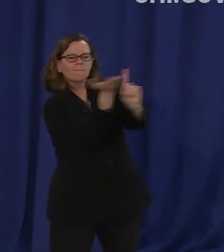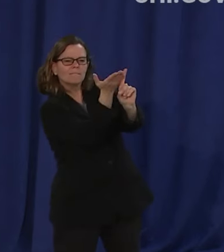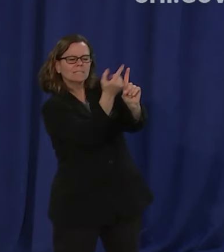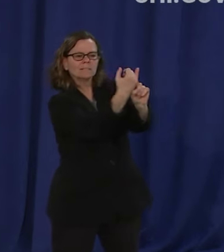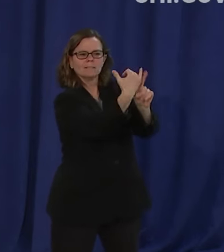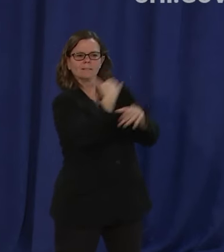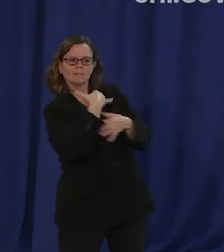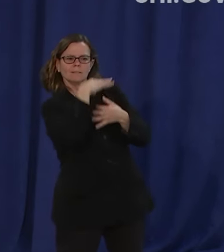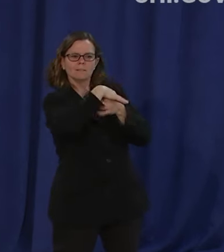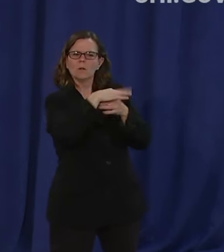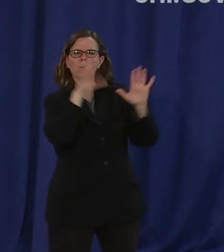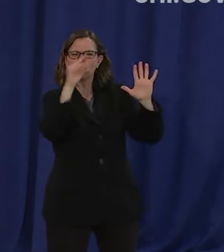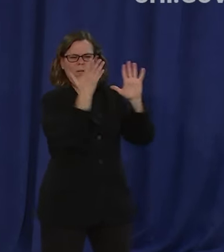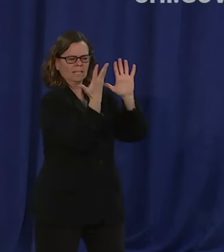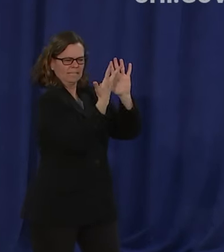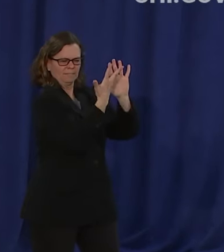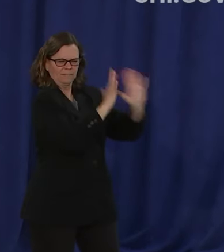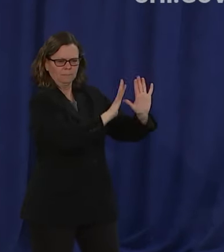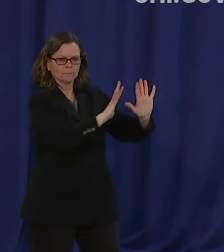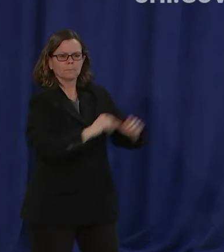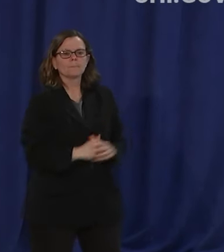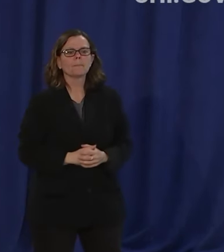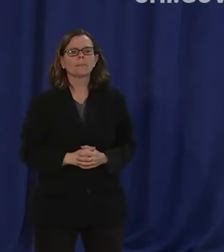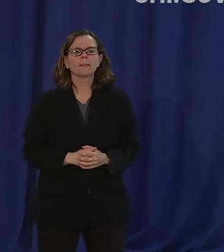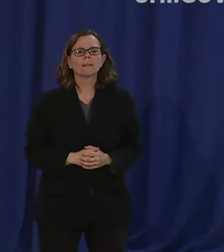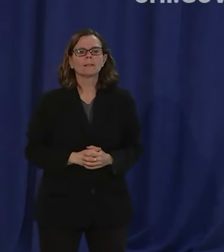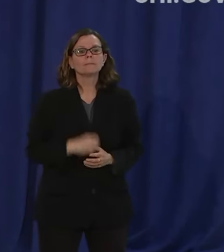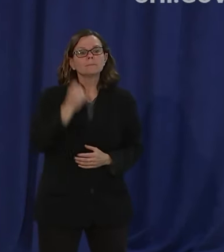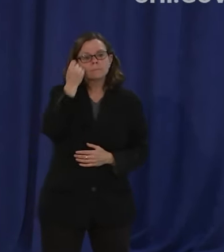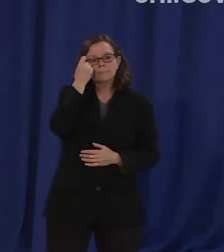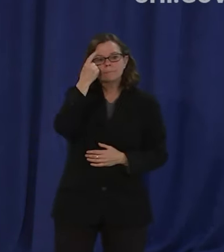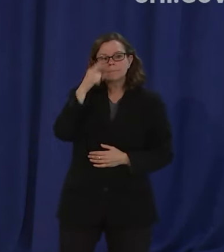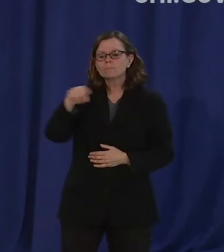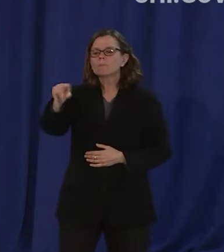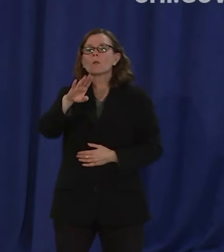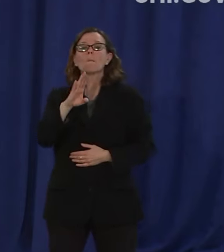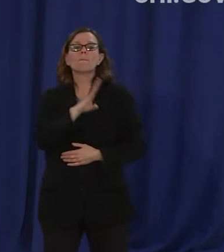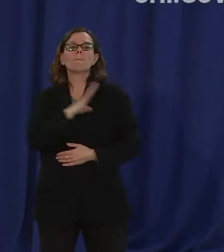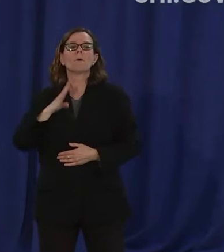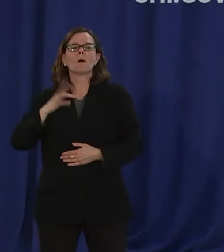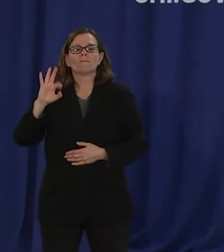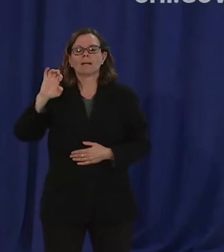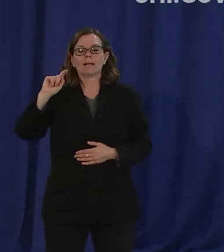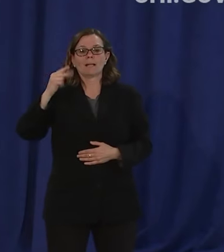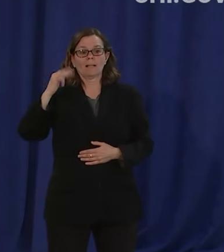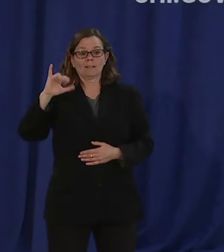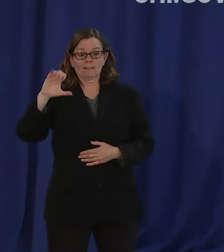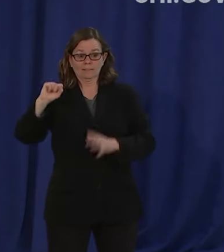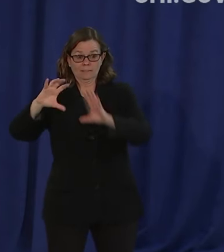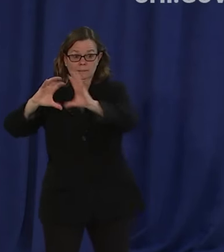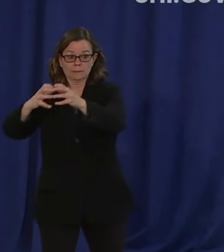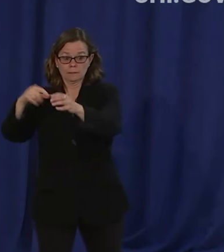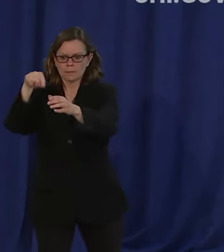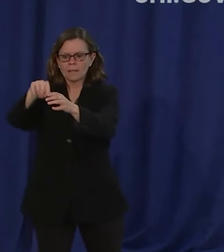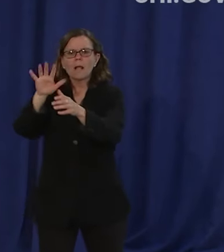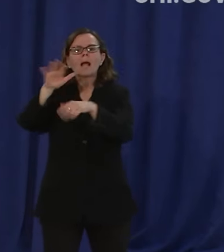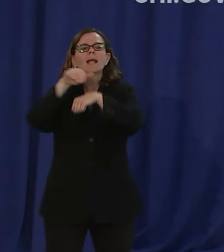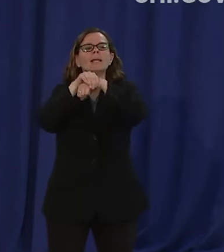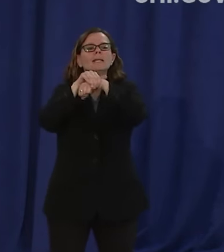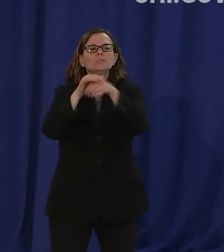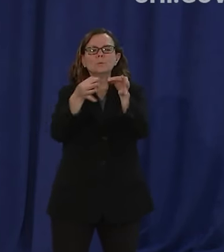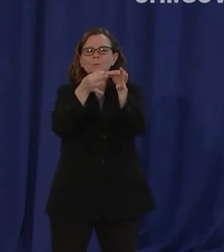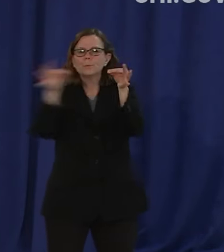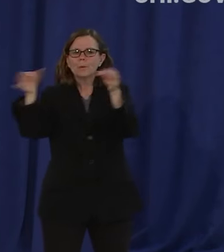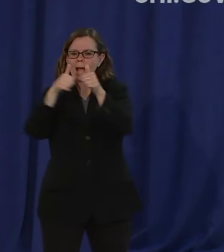ethics is some concern that the original uh language of the ordinance that was passed last fall swept too broadly and